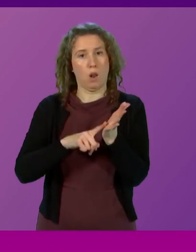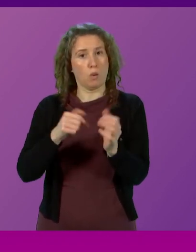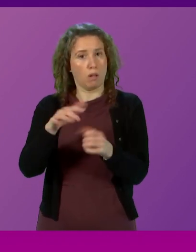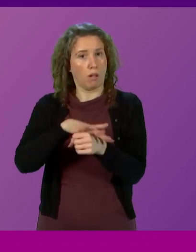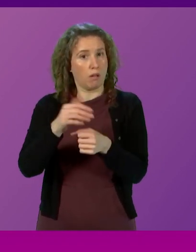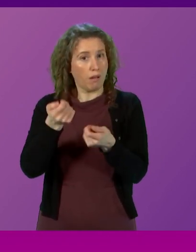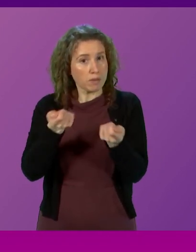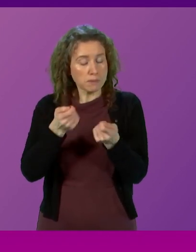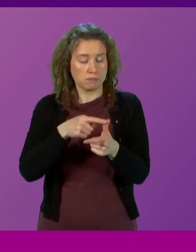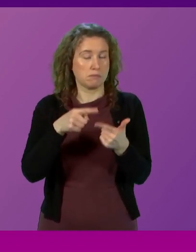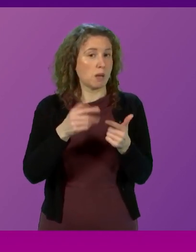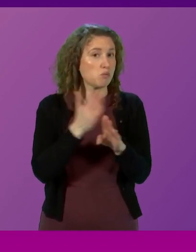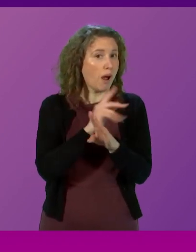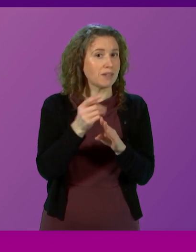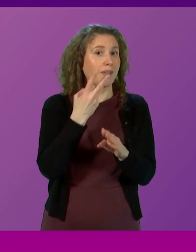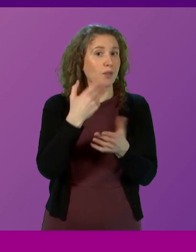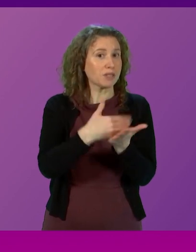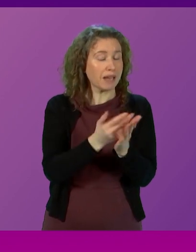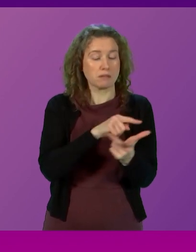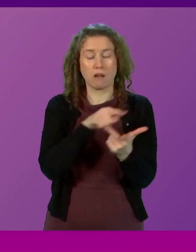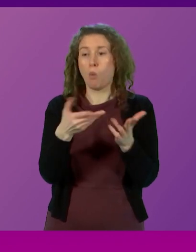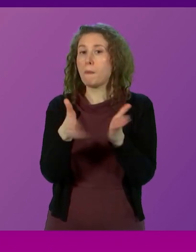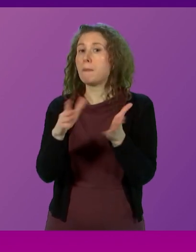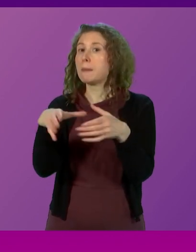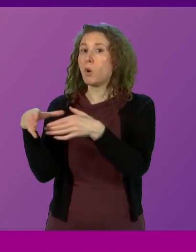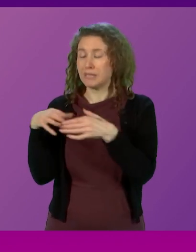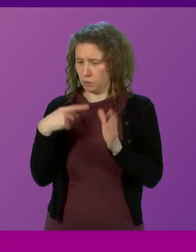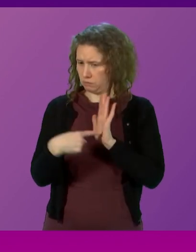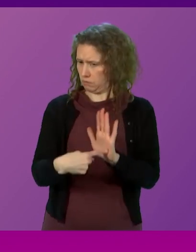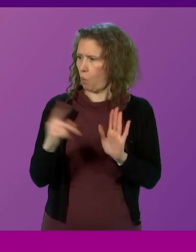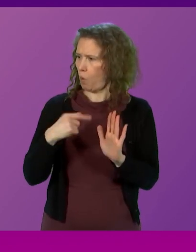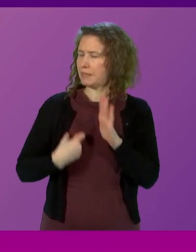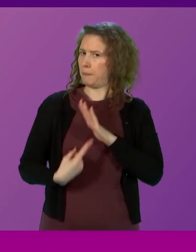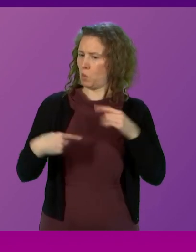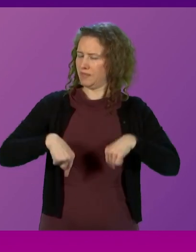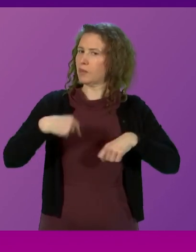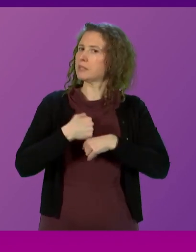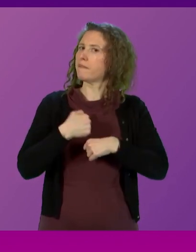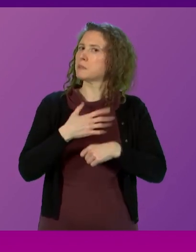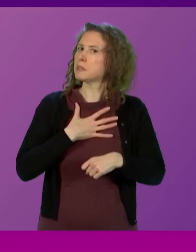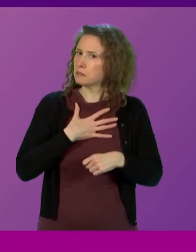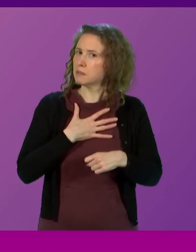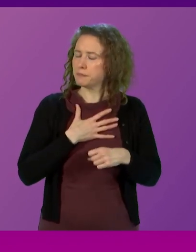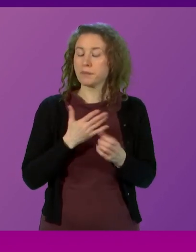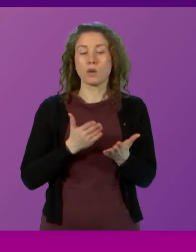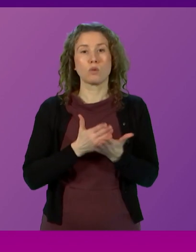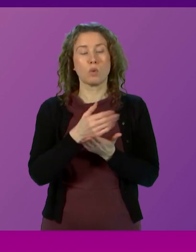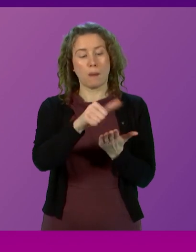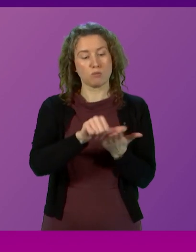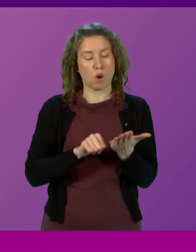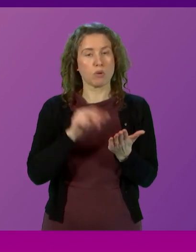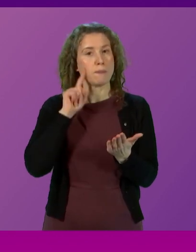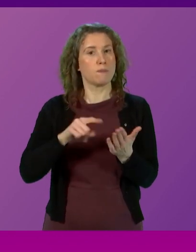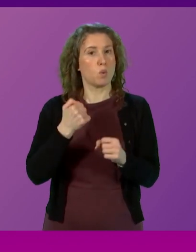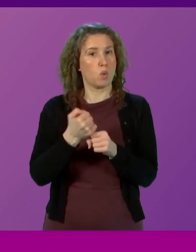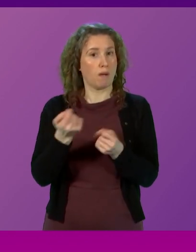the private and third sectors and in public bodies about the direction about what matters to the Government. Through our programme for Government and